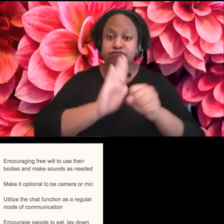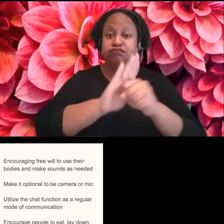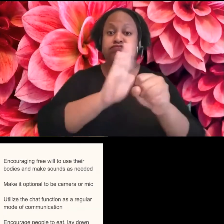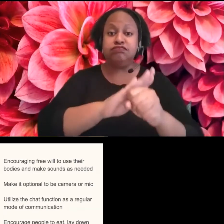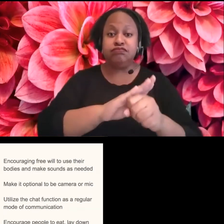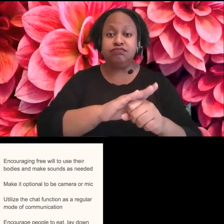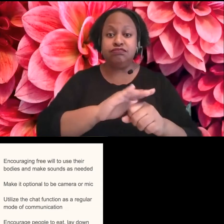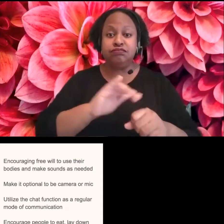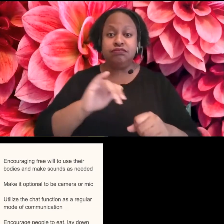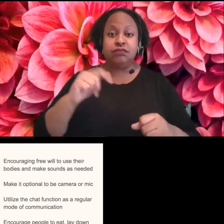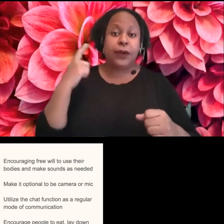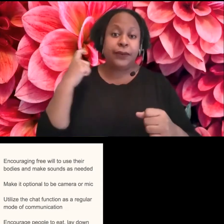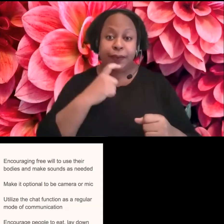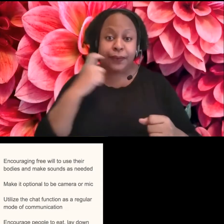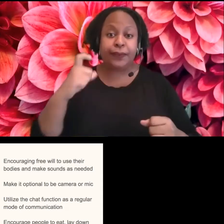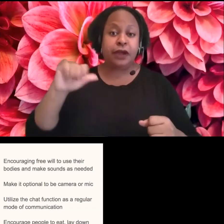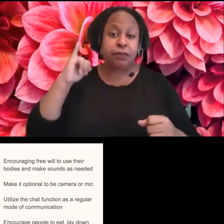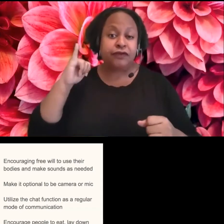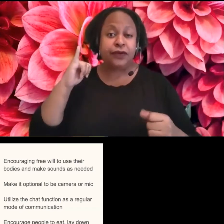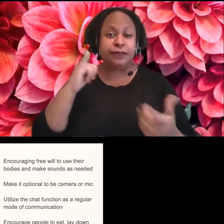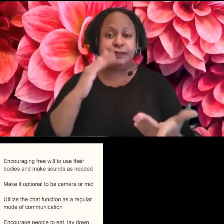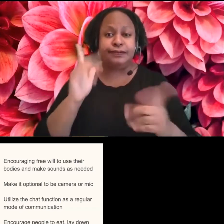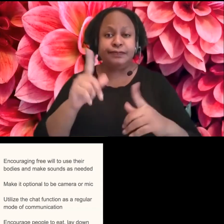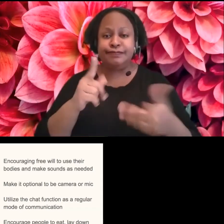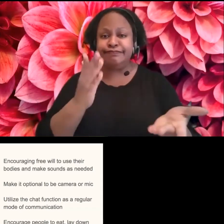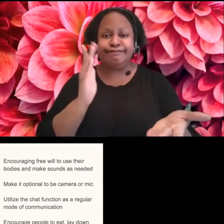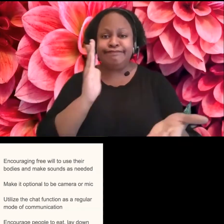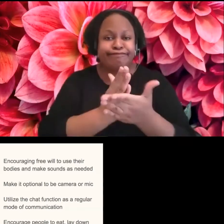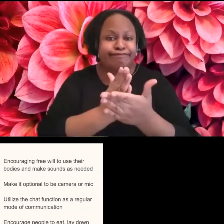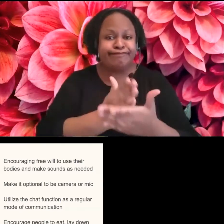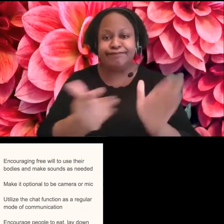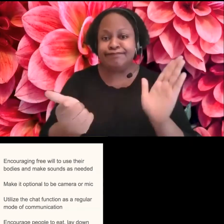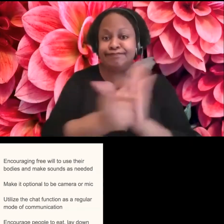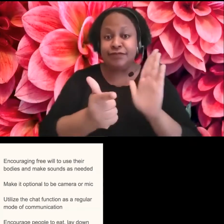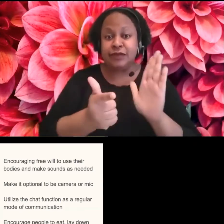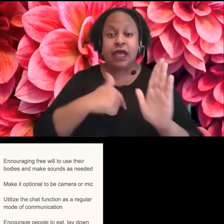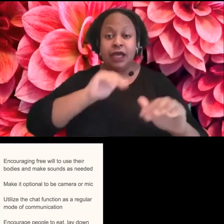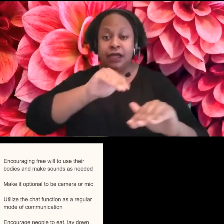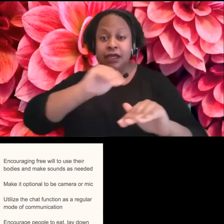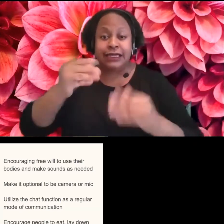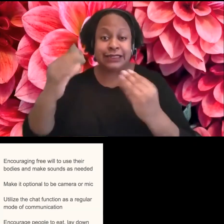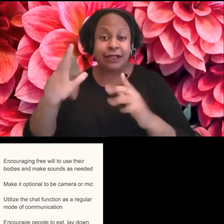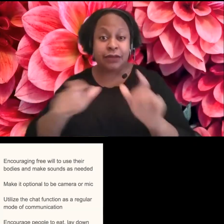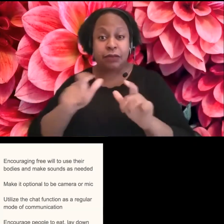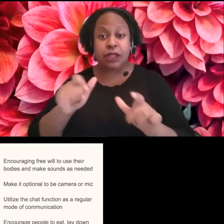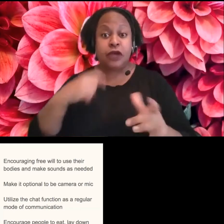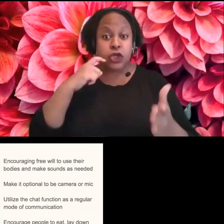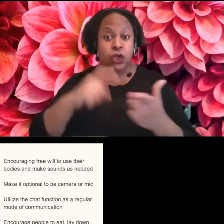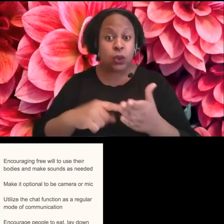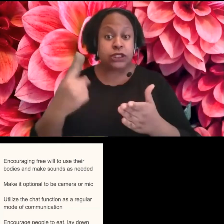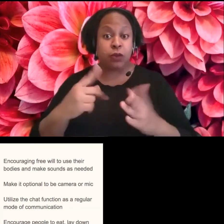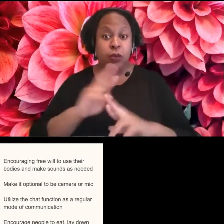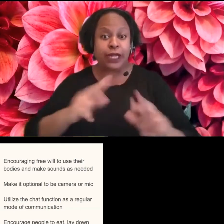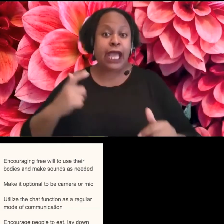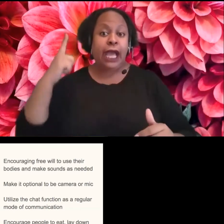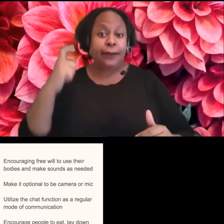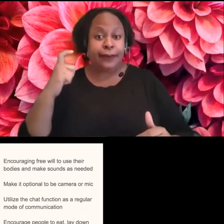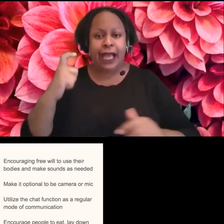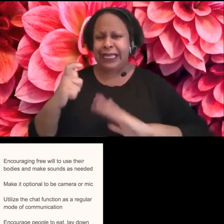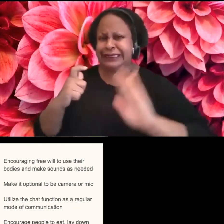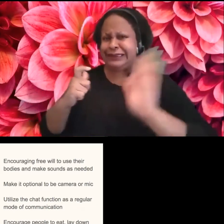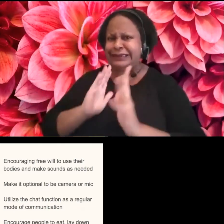try to, uh, pretty much educate every person who comes in. If I see someone about to spray something, I I'm not afraid to just